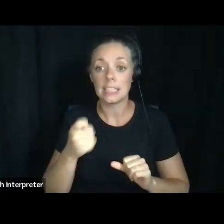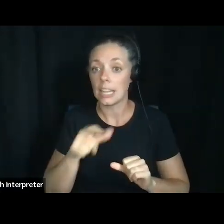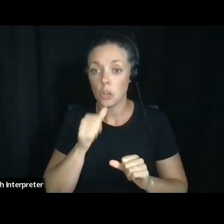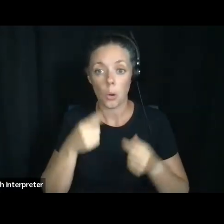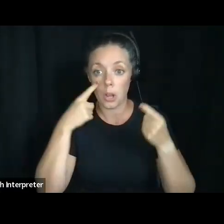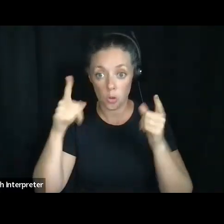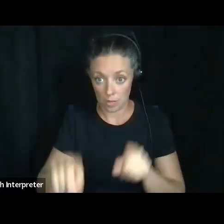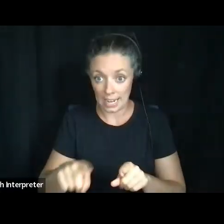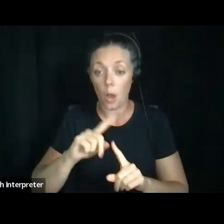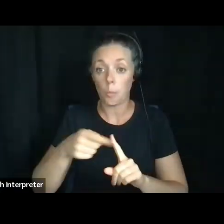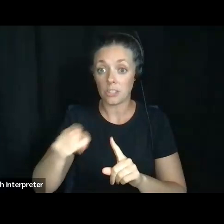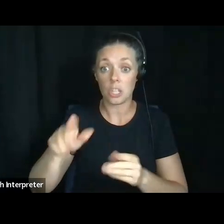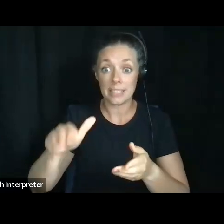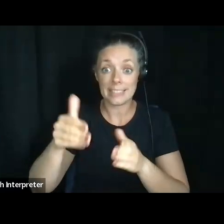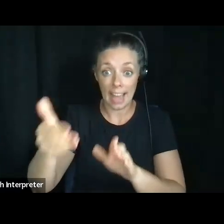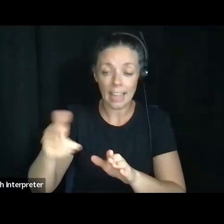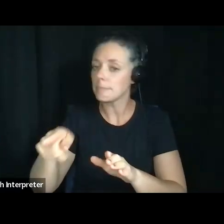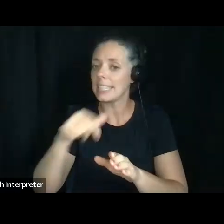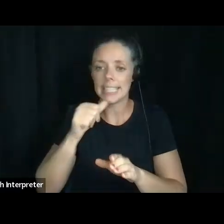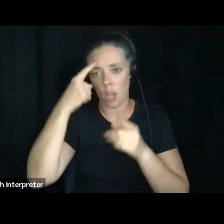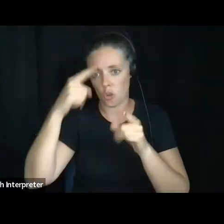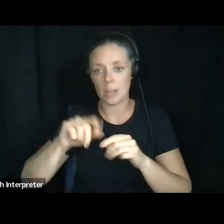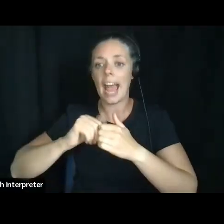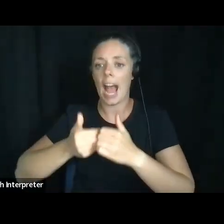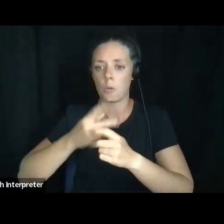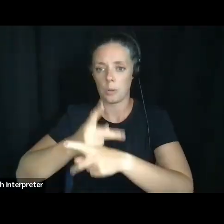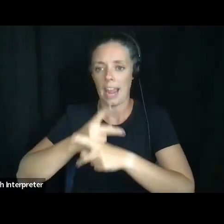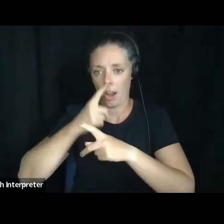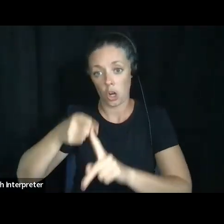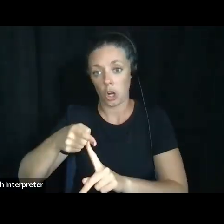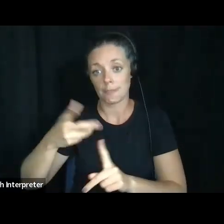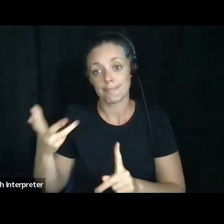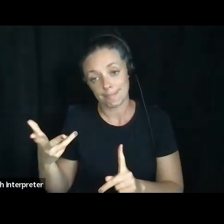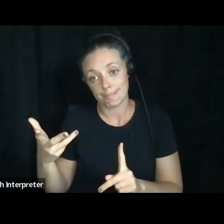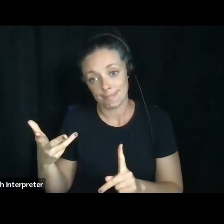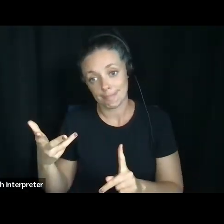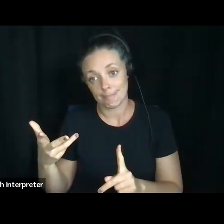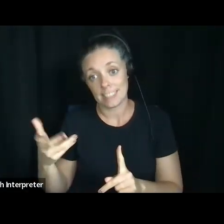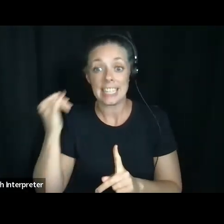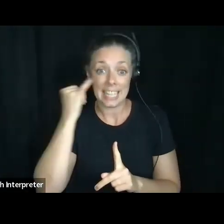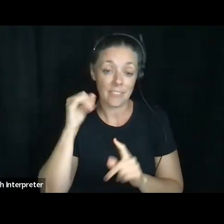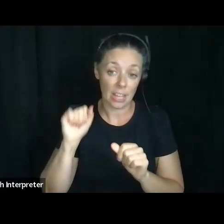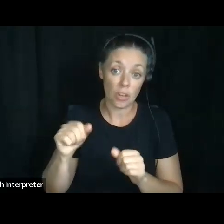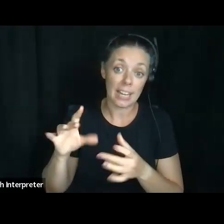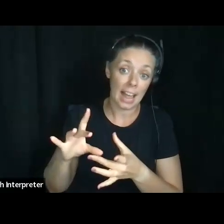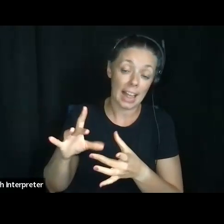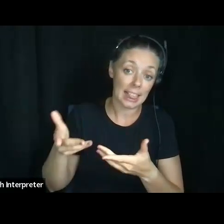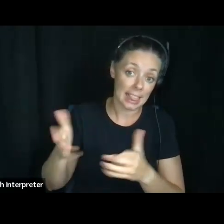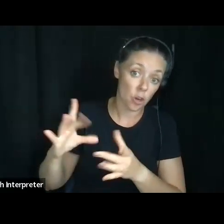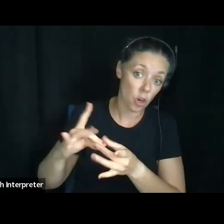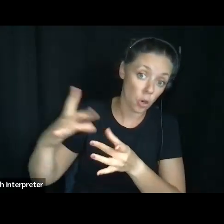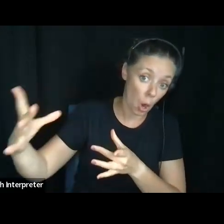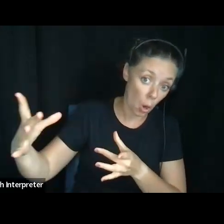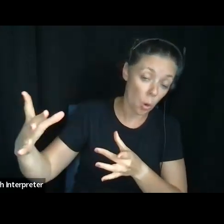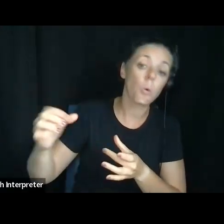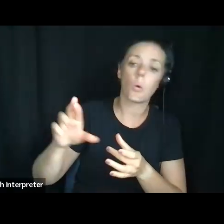when she, um, was dying, they didn't agree on how to care for her and, and, and whether to let her go or not. So they're